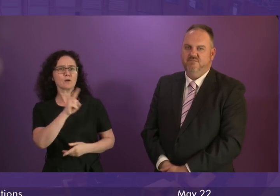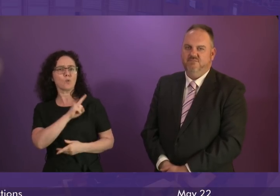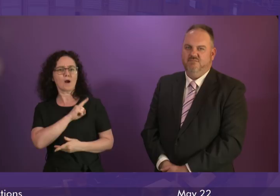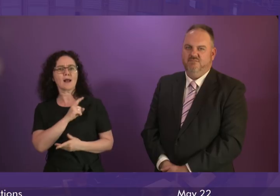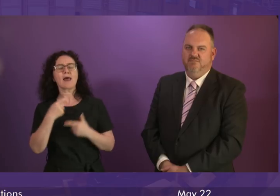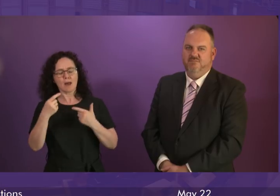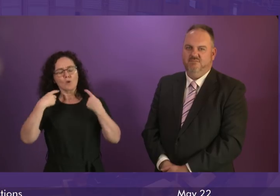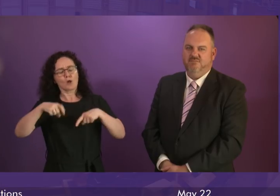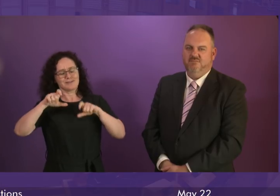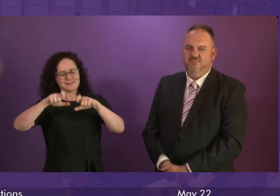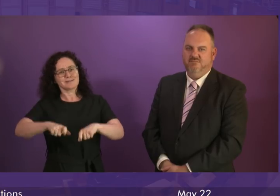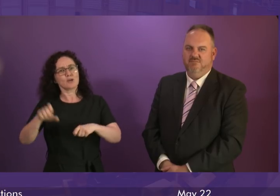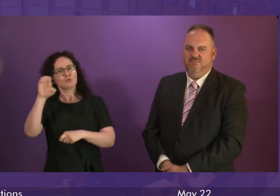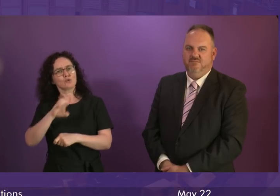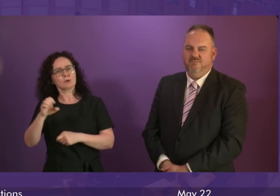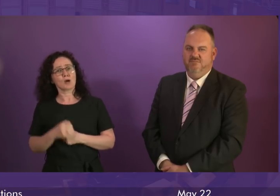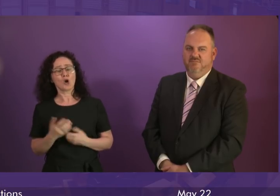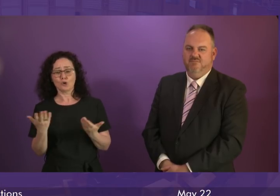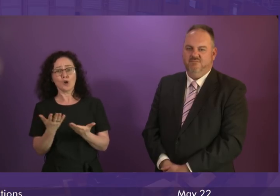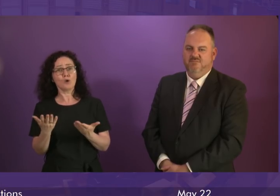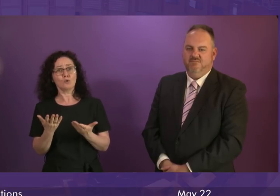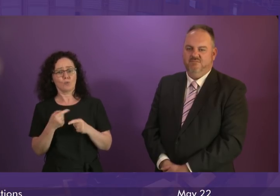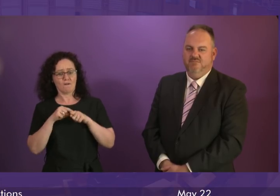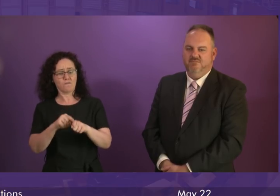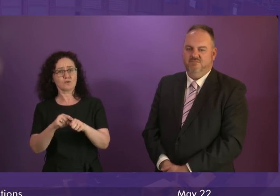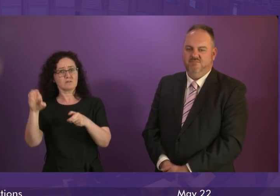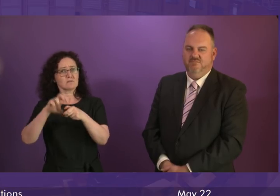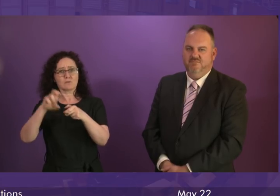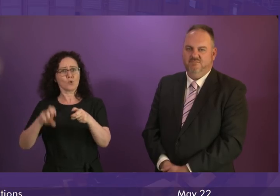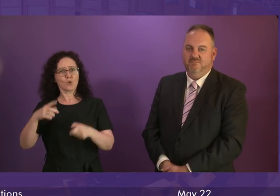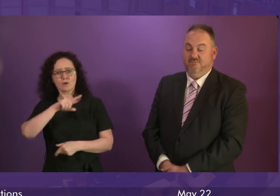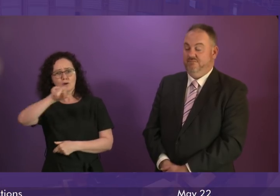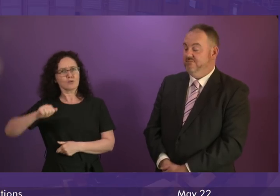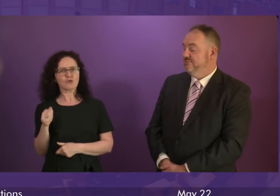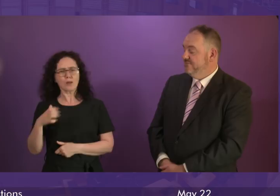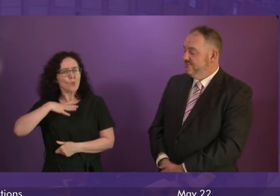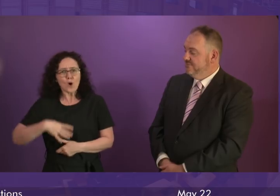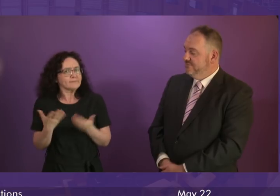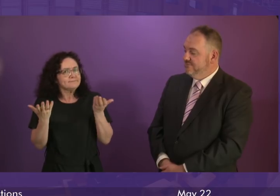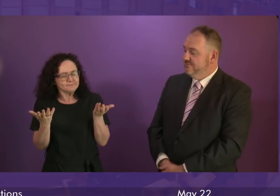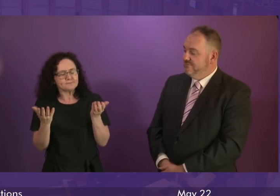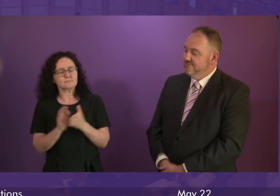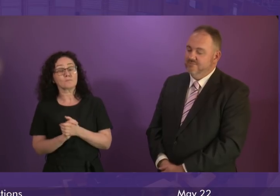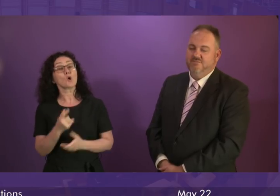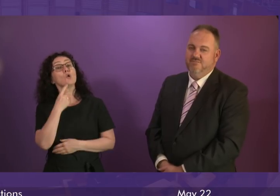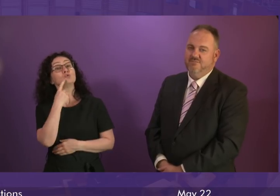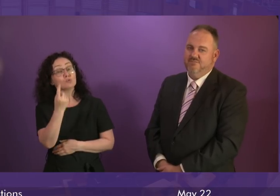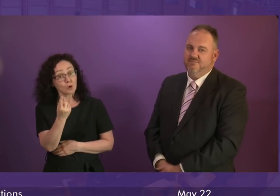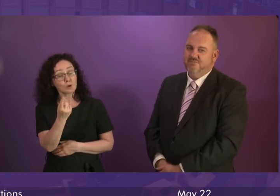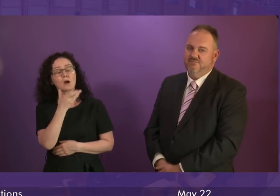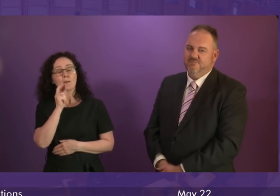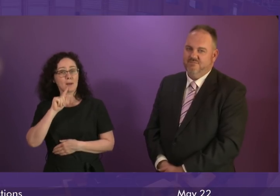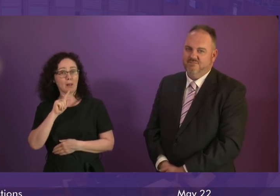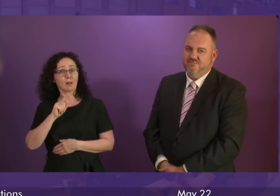the European Union, and we now face being taken out against our will. So people in Scotland tomorrow do have that opportunity